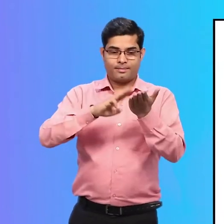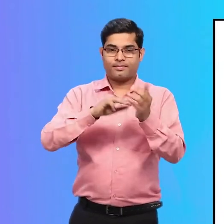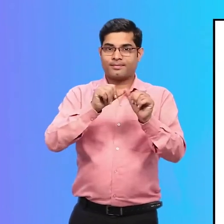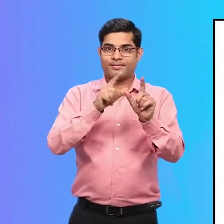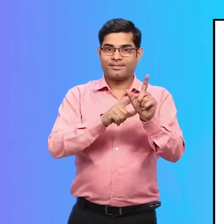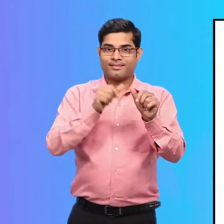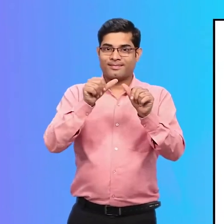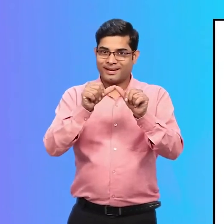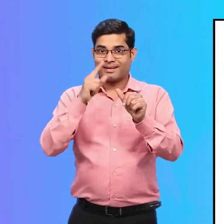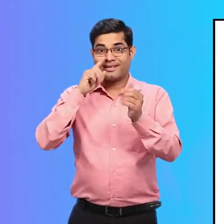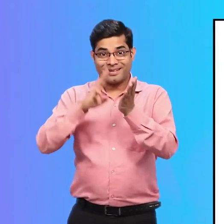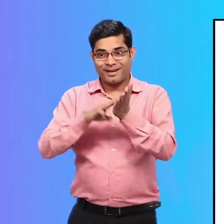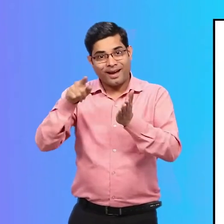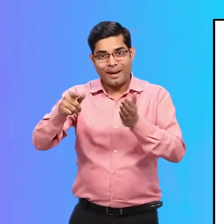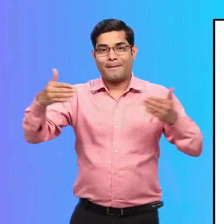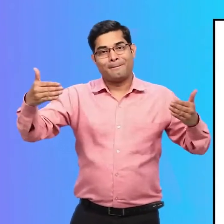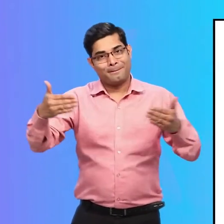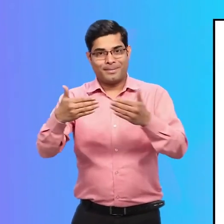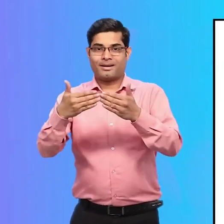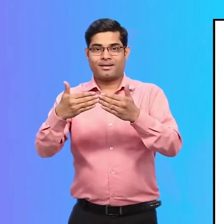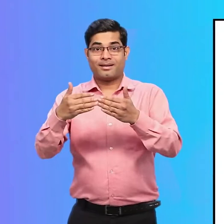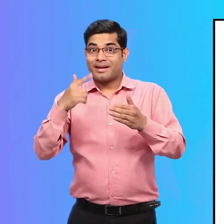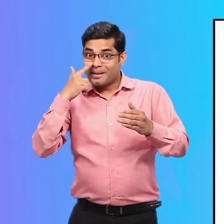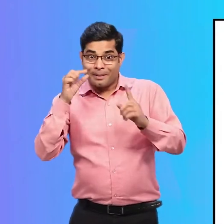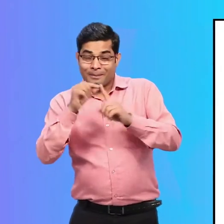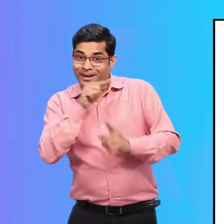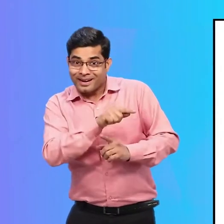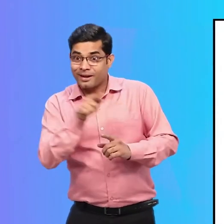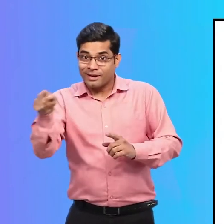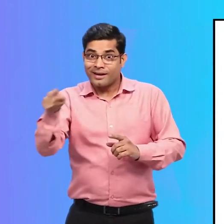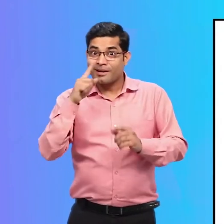Priya's best friend.